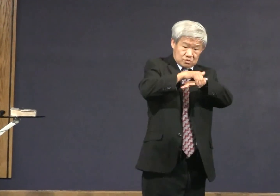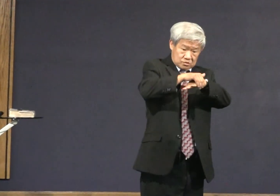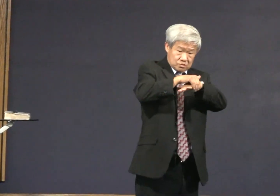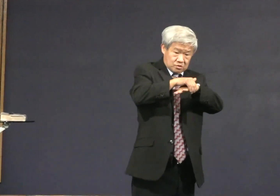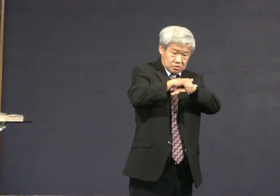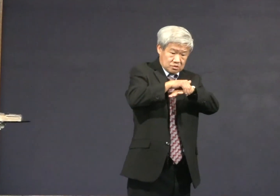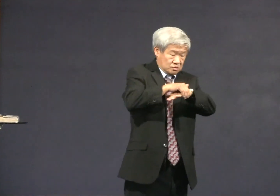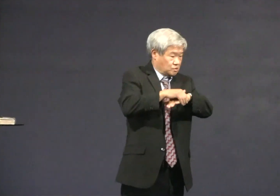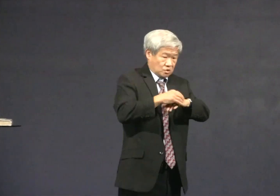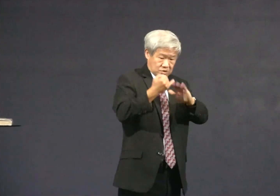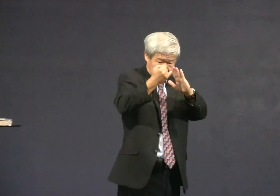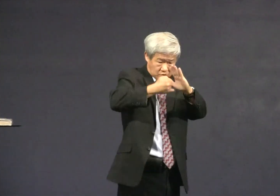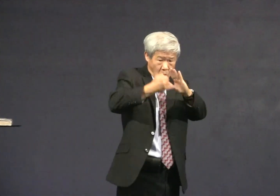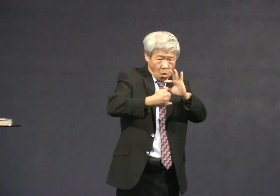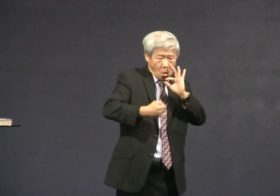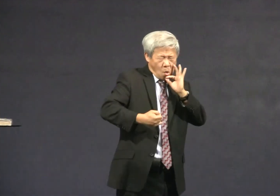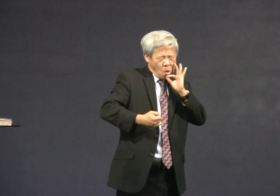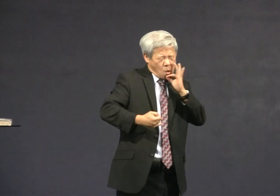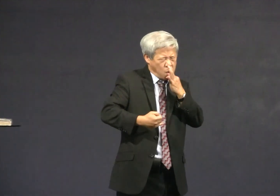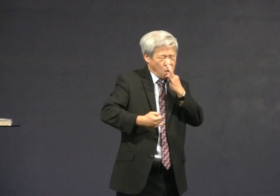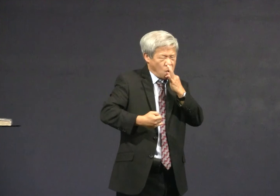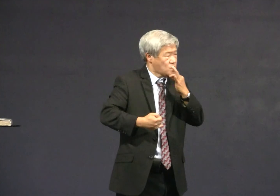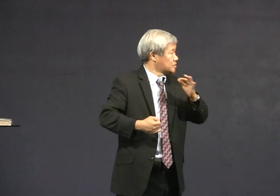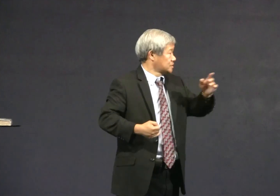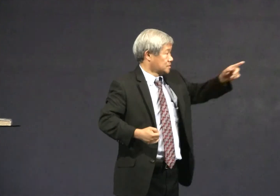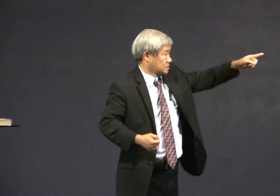I read about an English artist